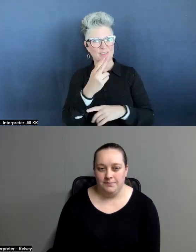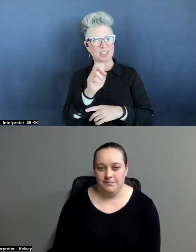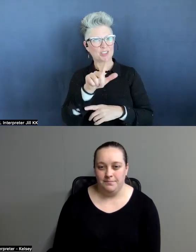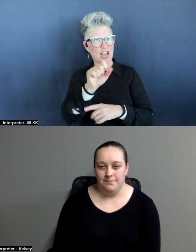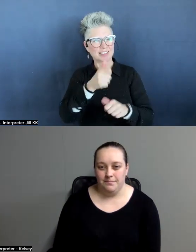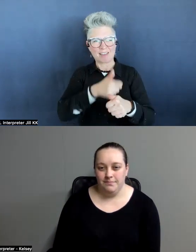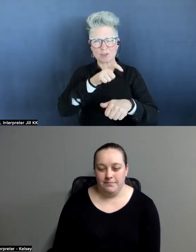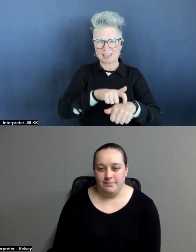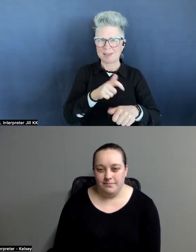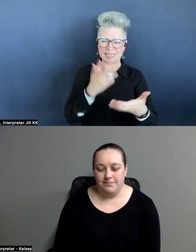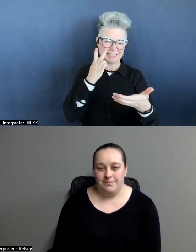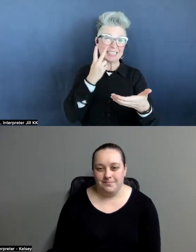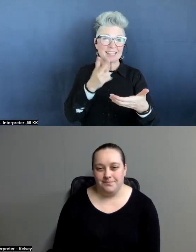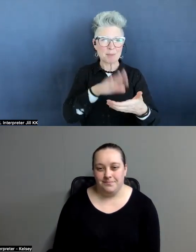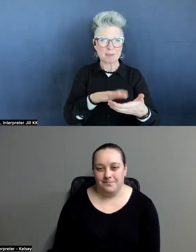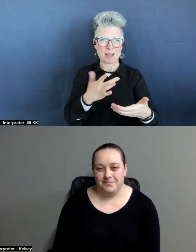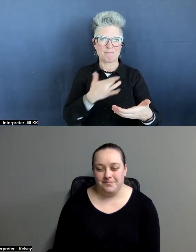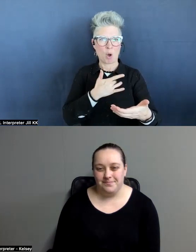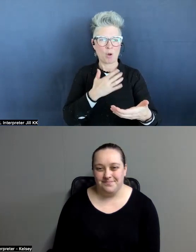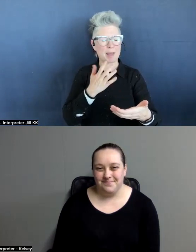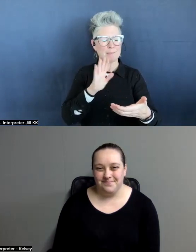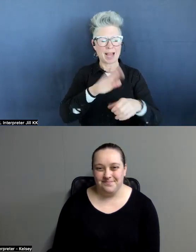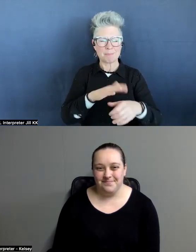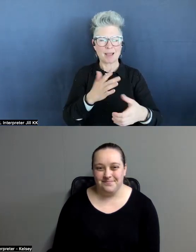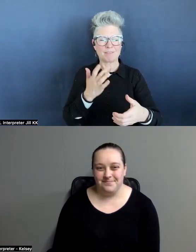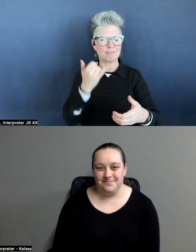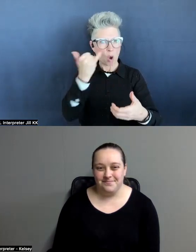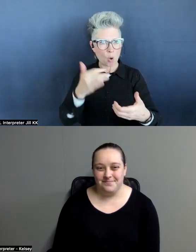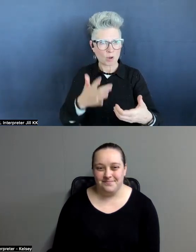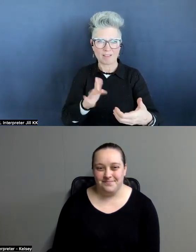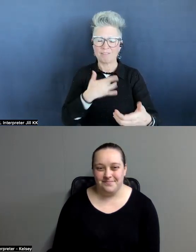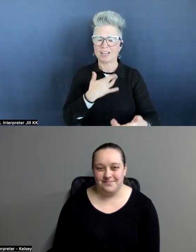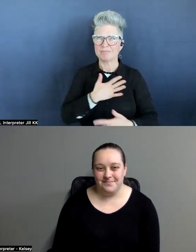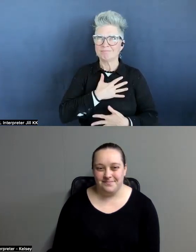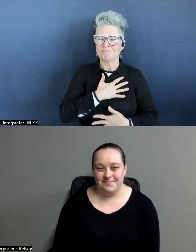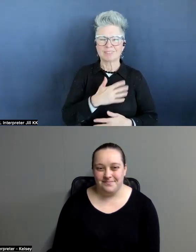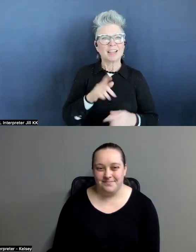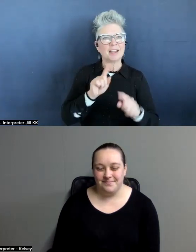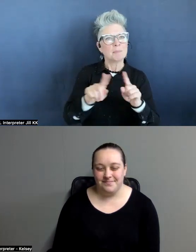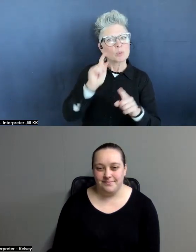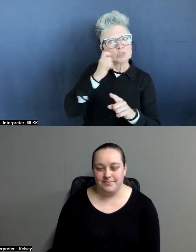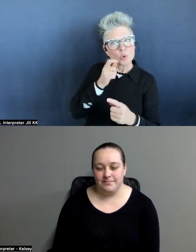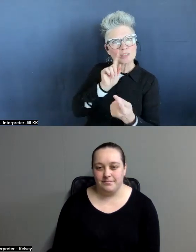on my phone, it just touches my heart again. But it was really neat to meet them. And the funny thing was, when I wrote that